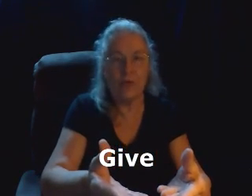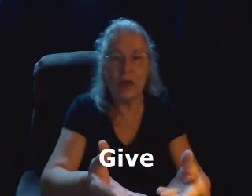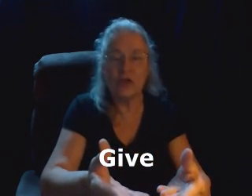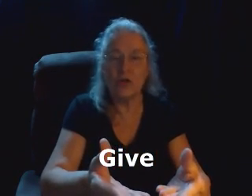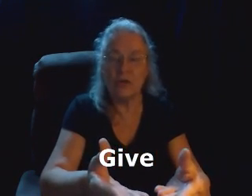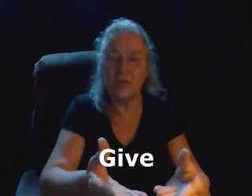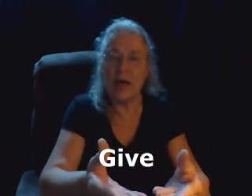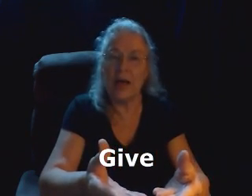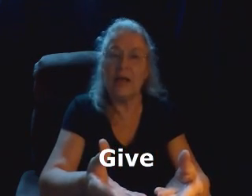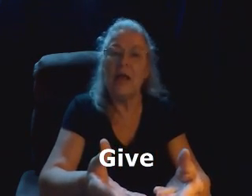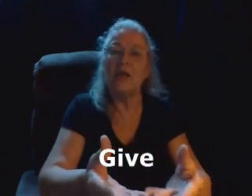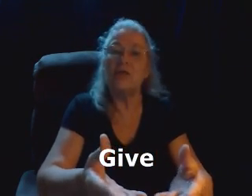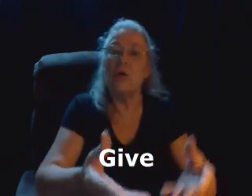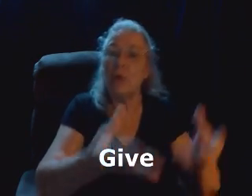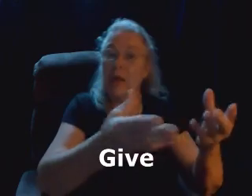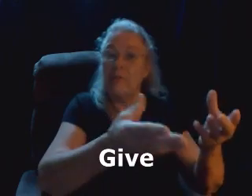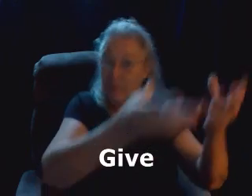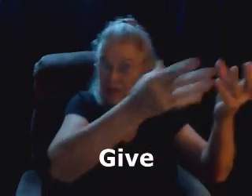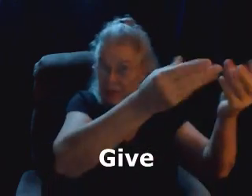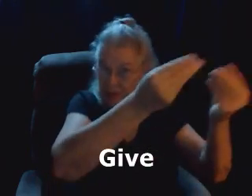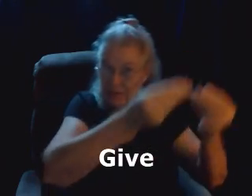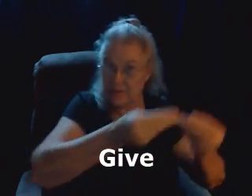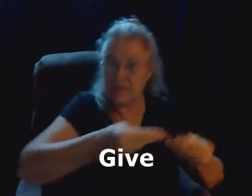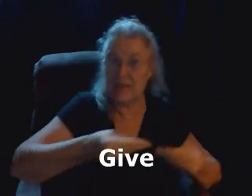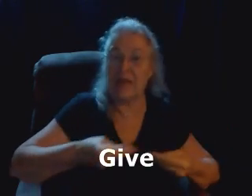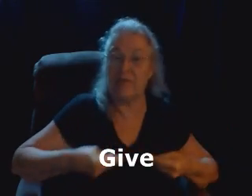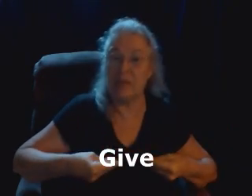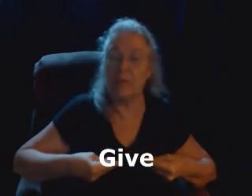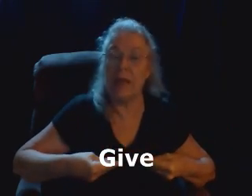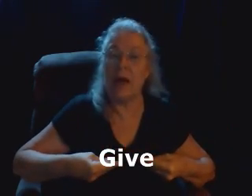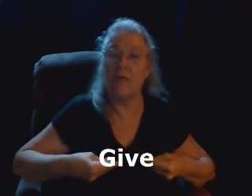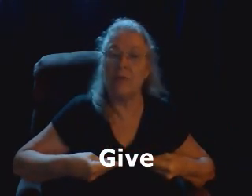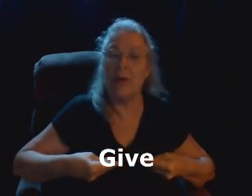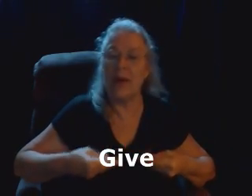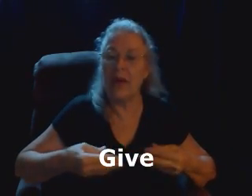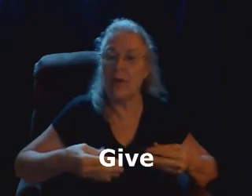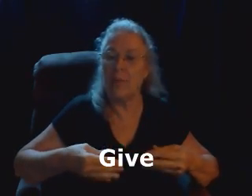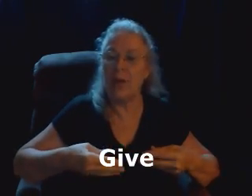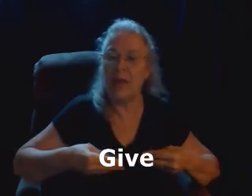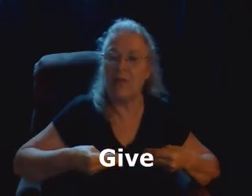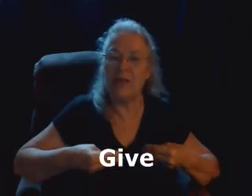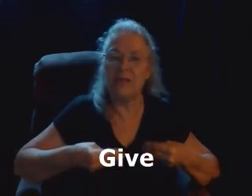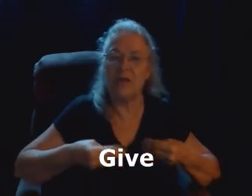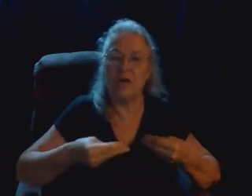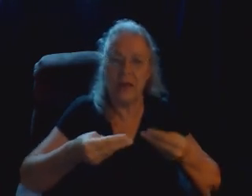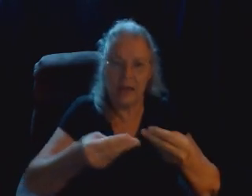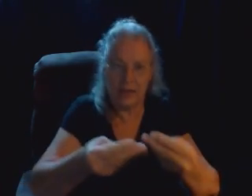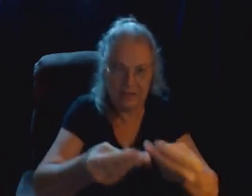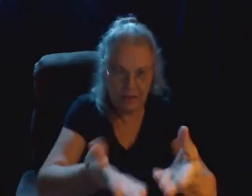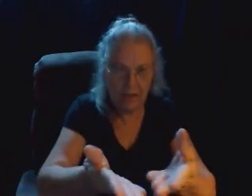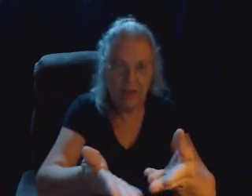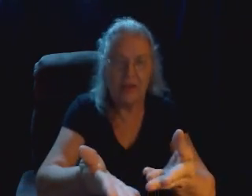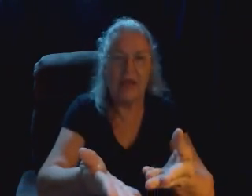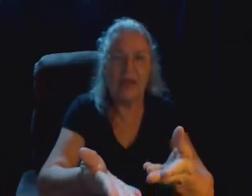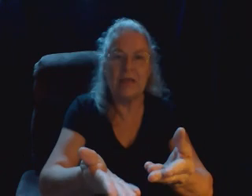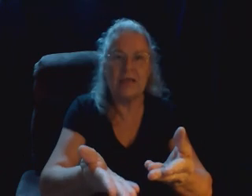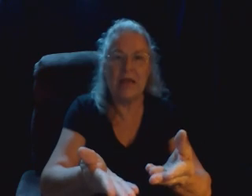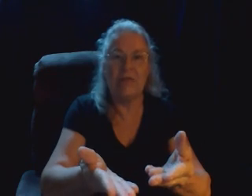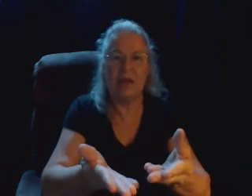directional sign, so if it is to give it to me, I would bring it here. But in this song, it is, he is giving